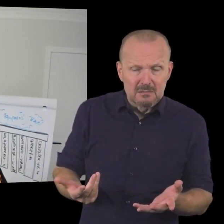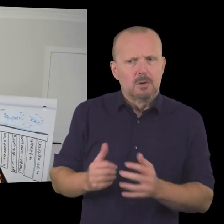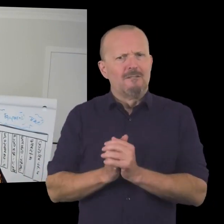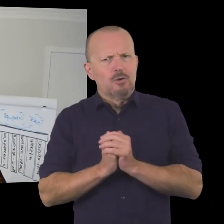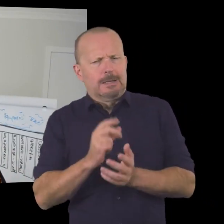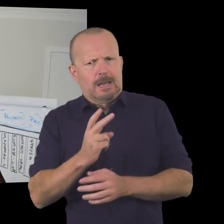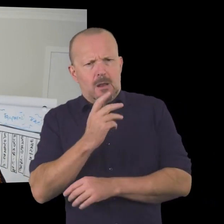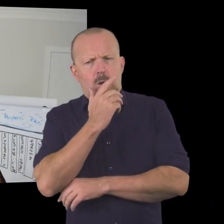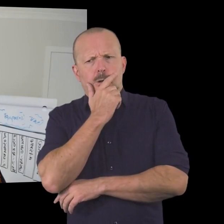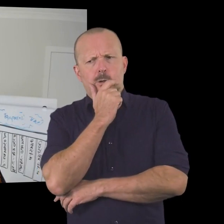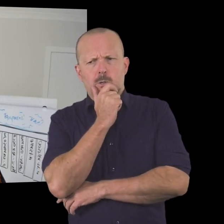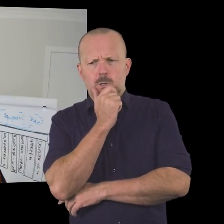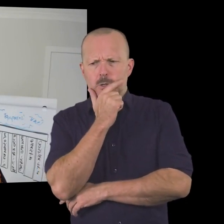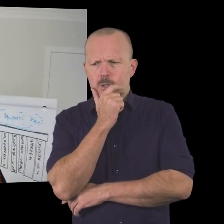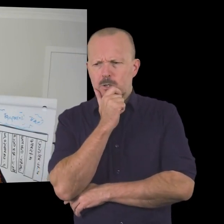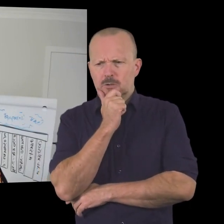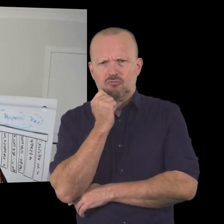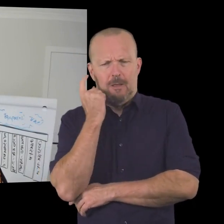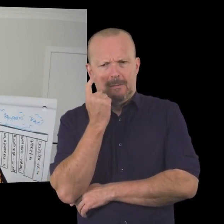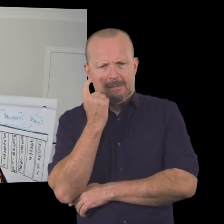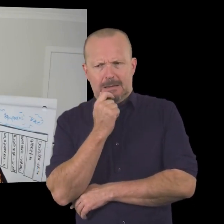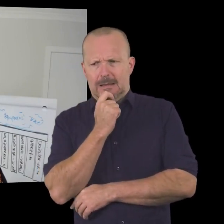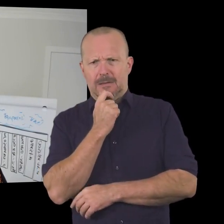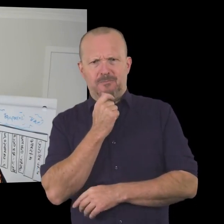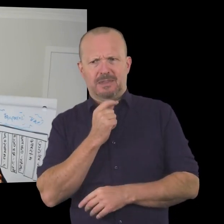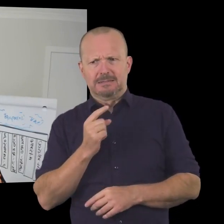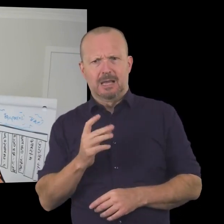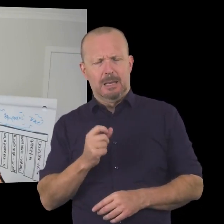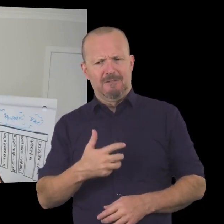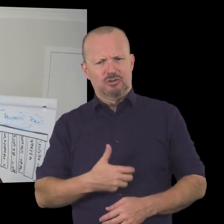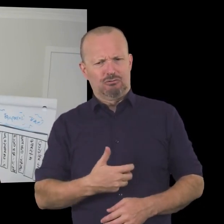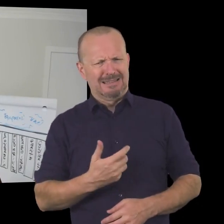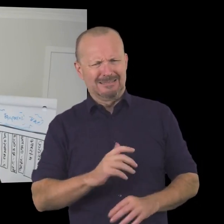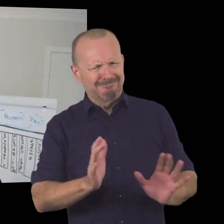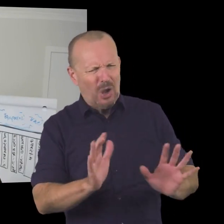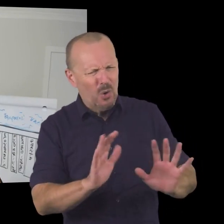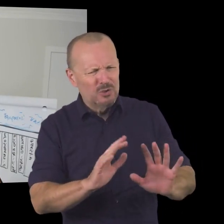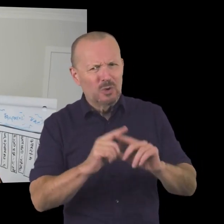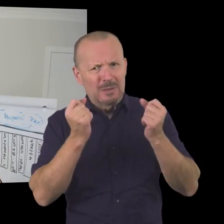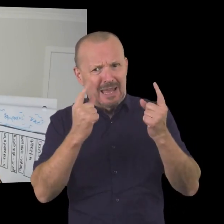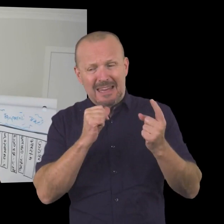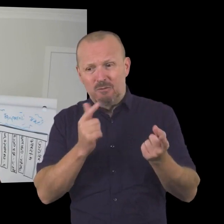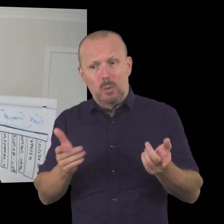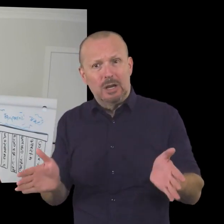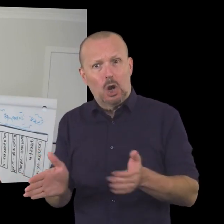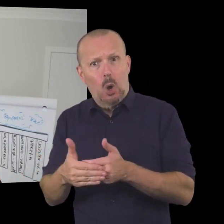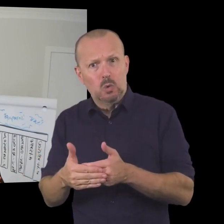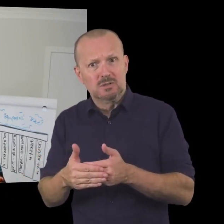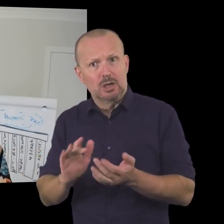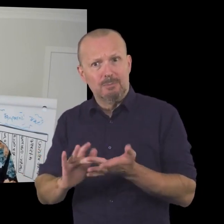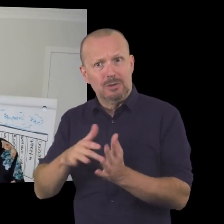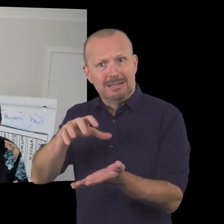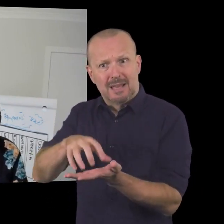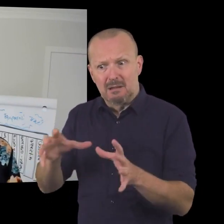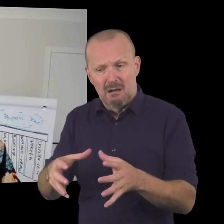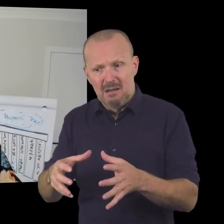friend waited for a second again she's like oh she's starting to get a little bit uh you know a little bit um frustrated she's like no you don't understand if we